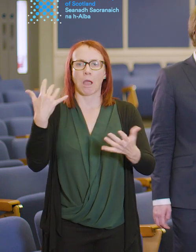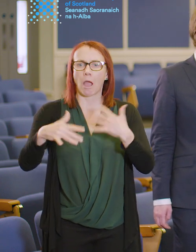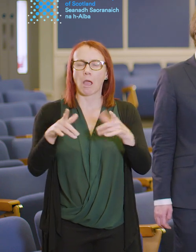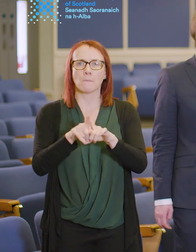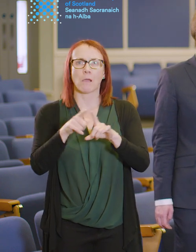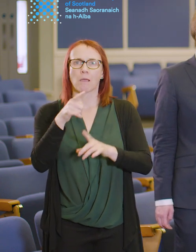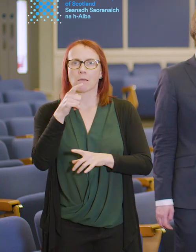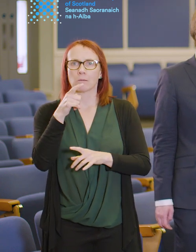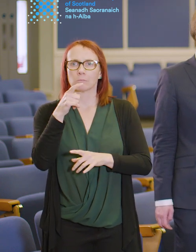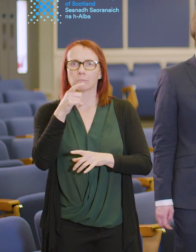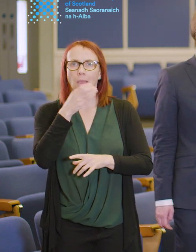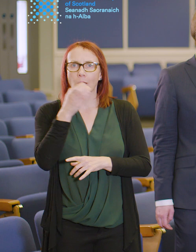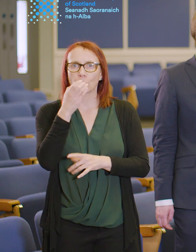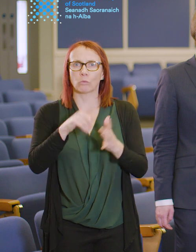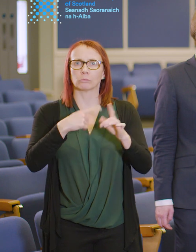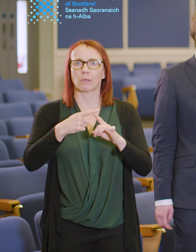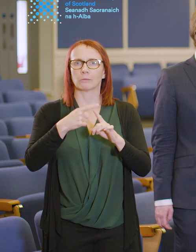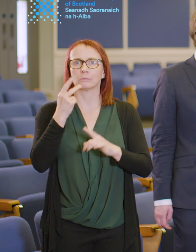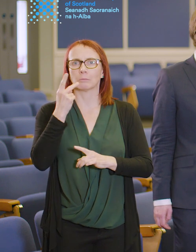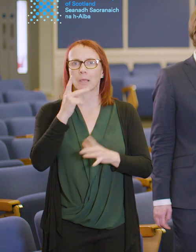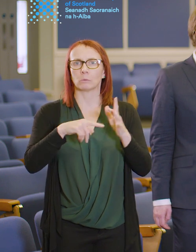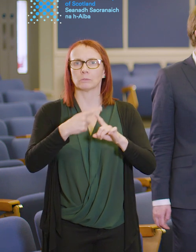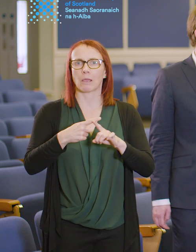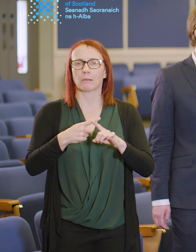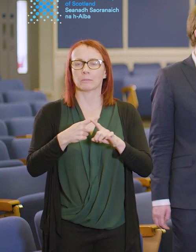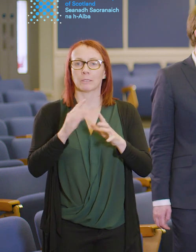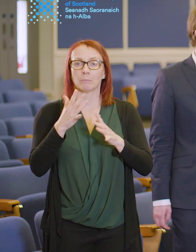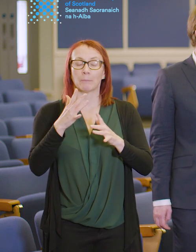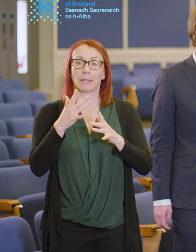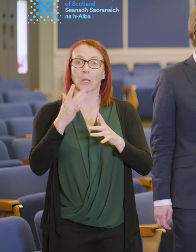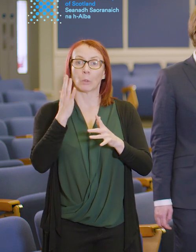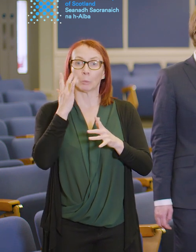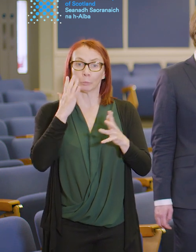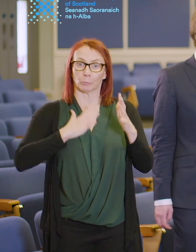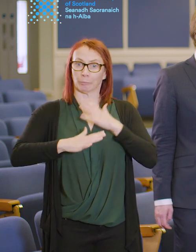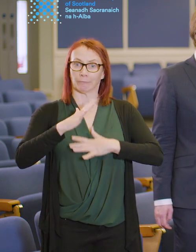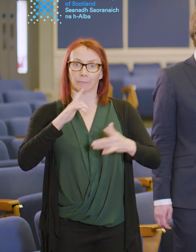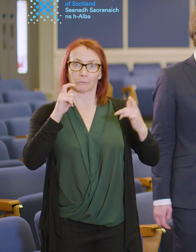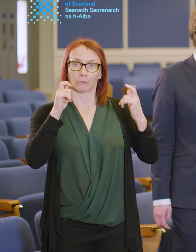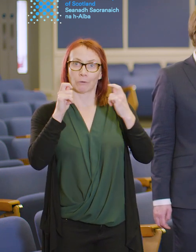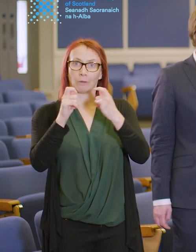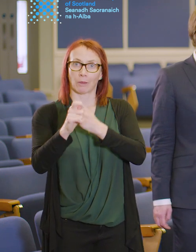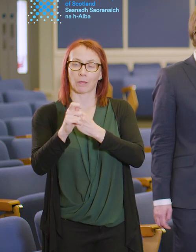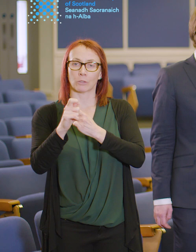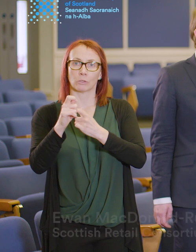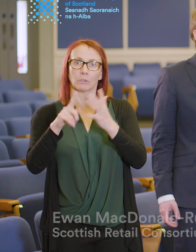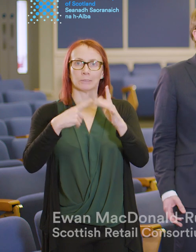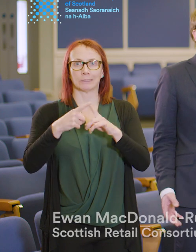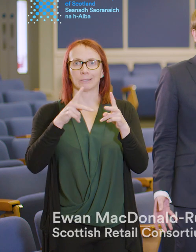tax, maybe we should be looking at other things as consumption patterns change that we could use tax for to reduce social harm.